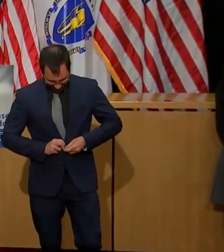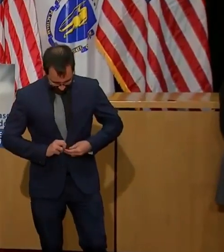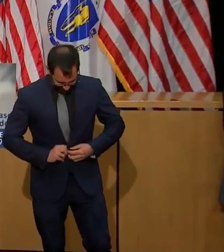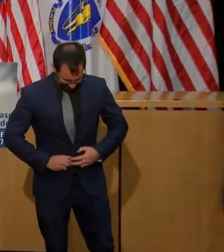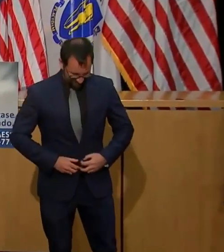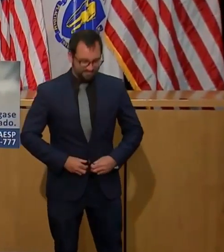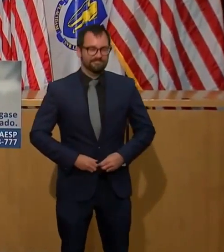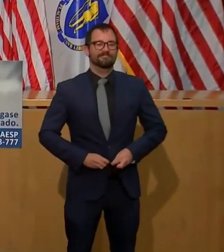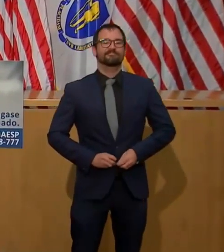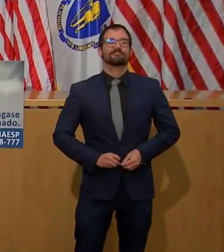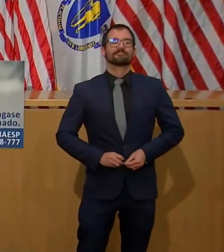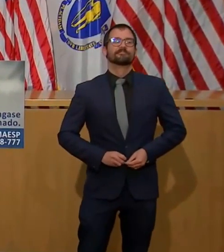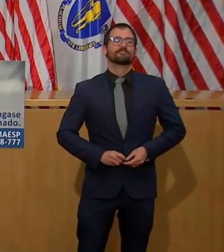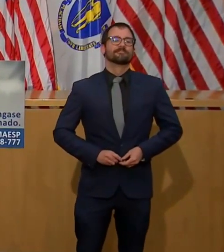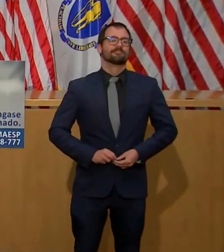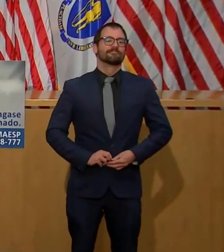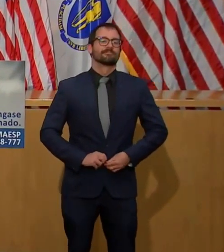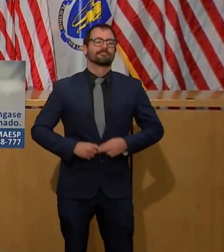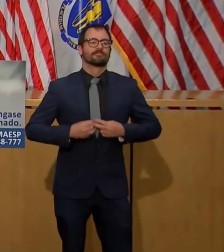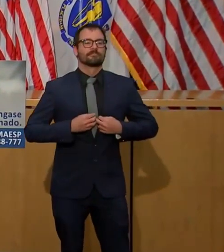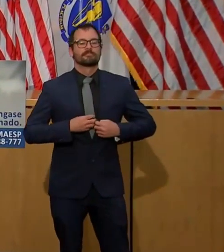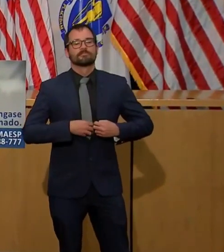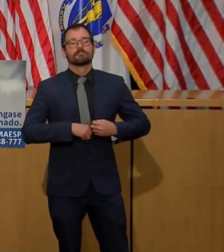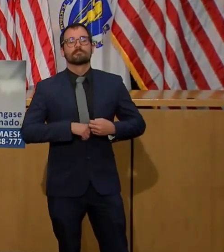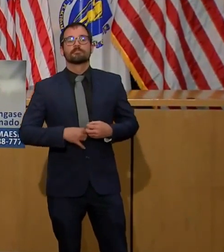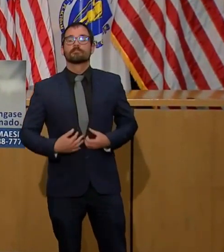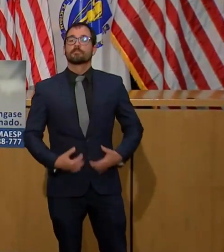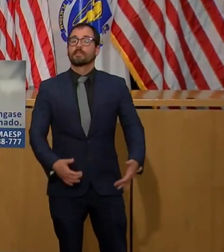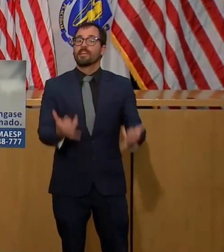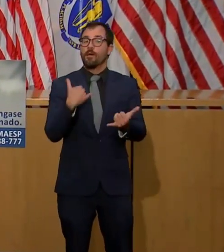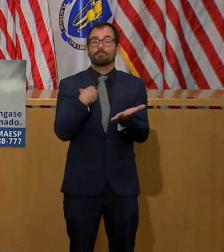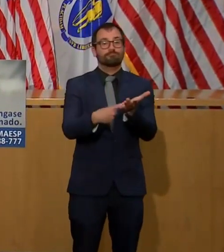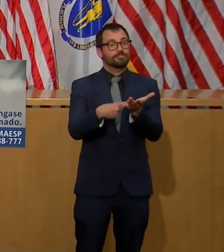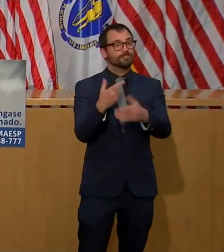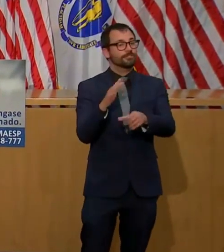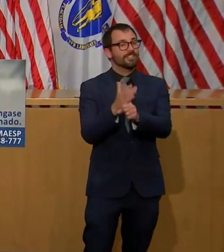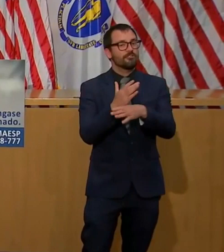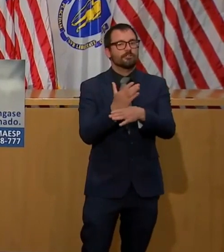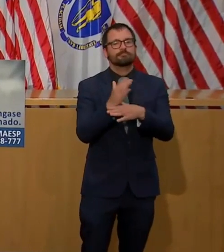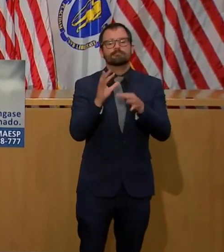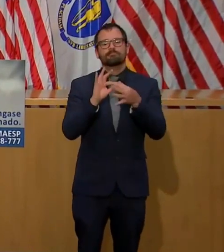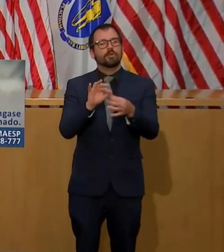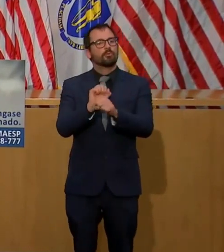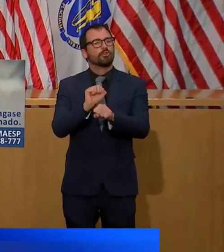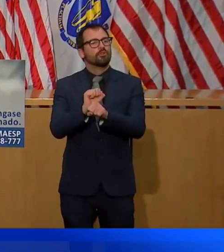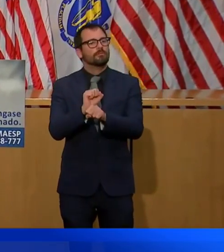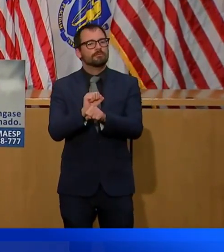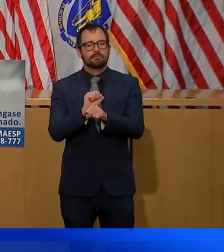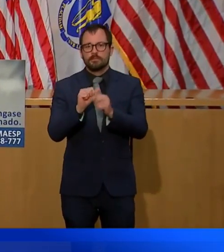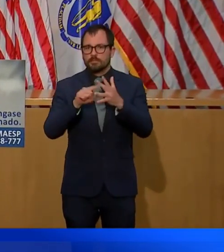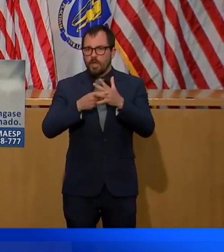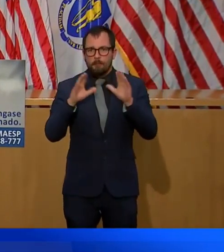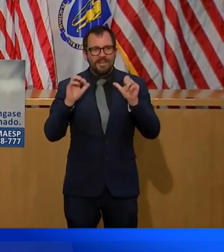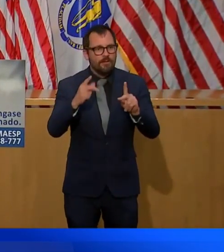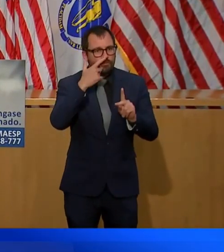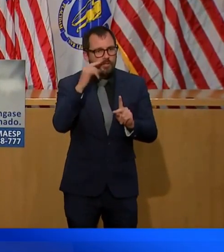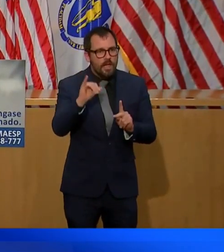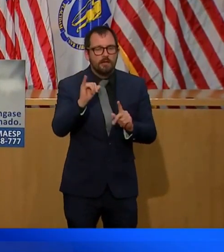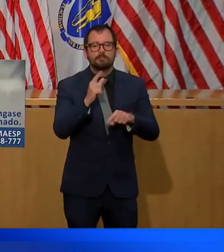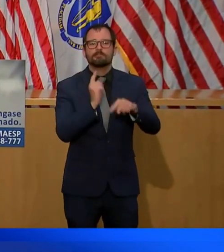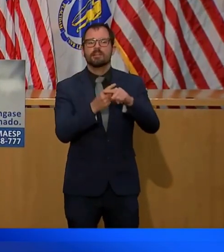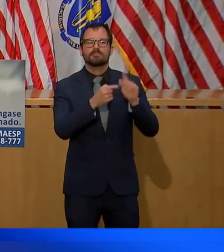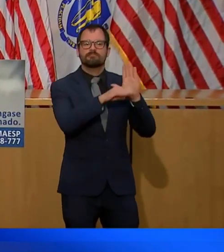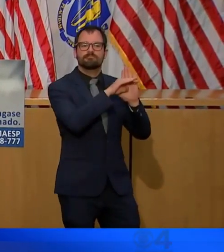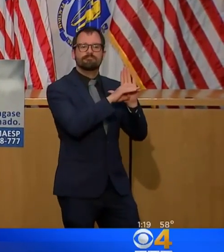on the work of the reopening advisory board and specifically outlining the phases Massachusetts will follow as we move forward in reopening our